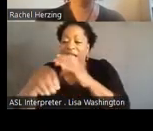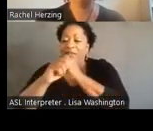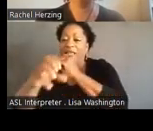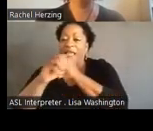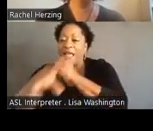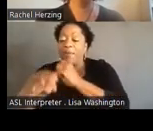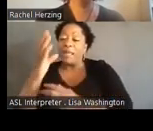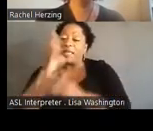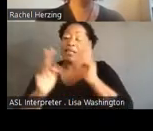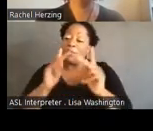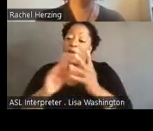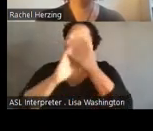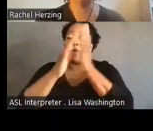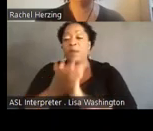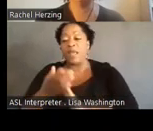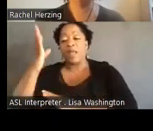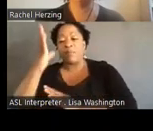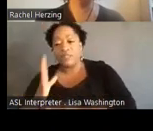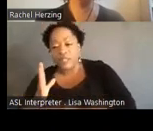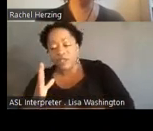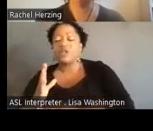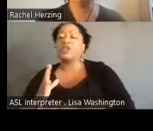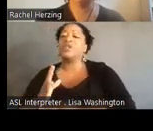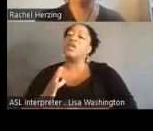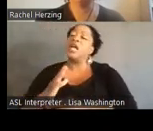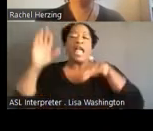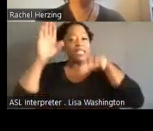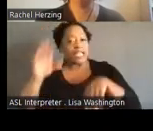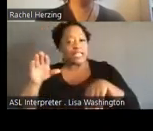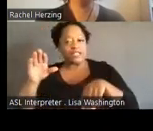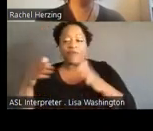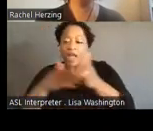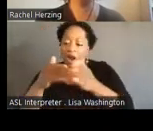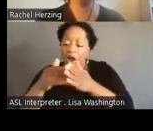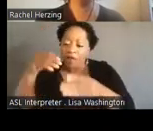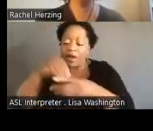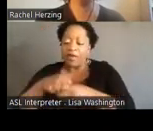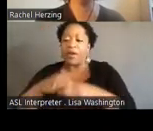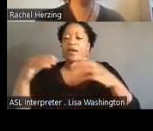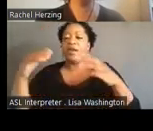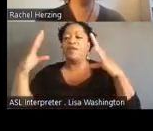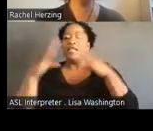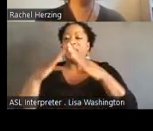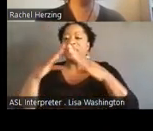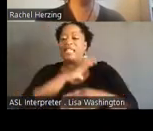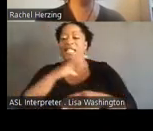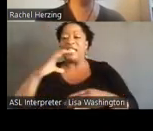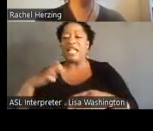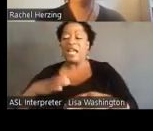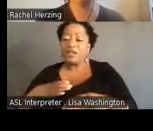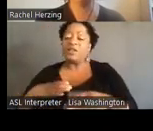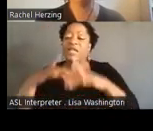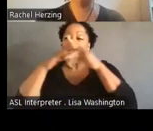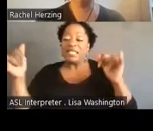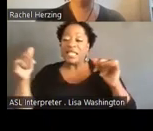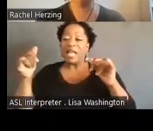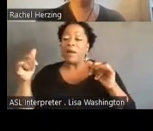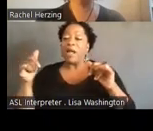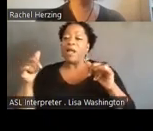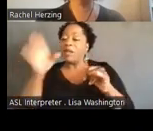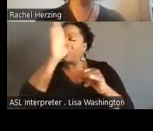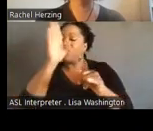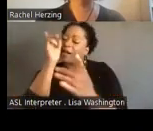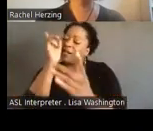spokespeople and consistently testified before city council, even as they were being directly targeted by the cops.